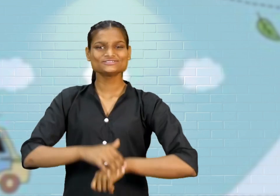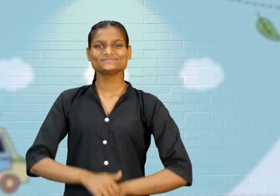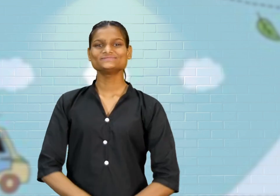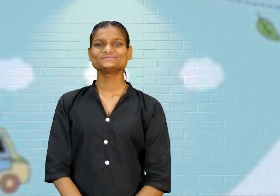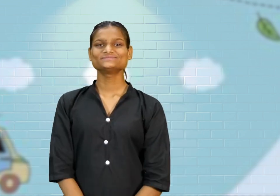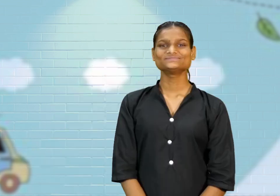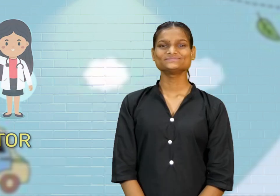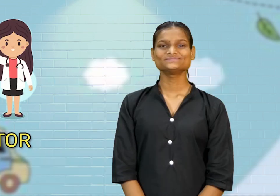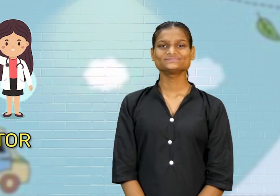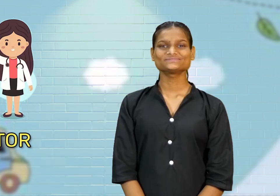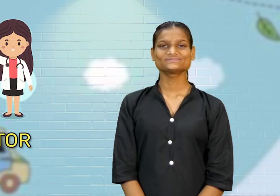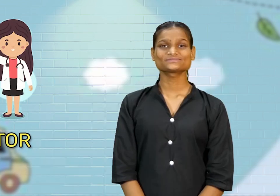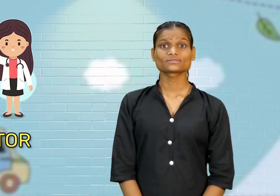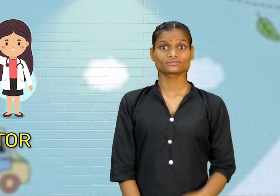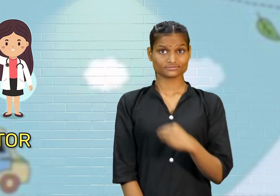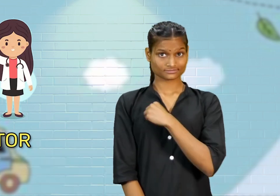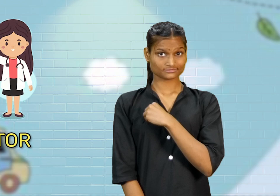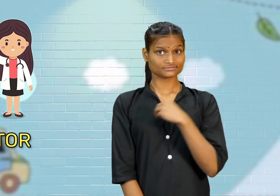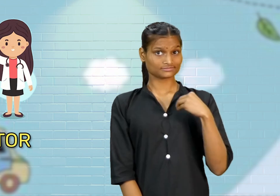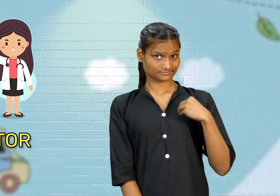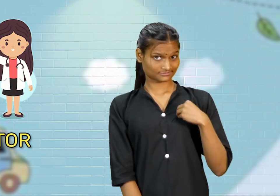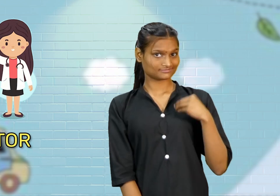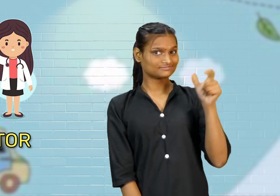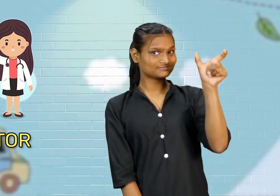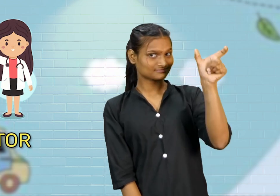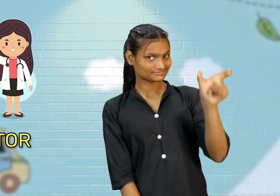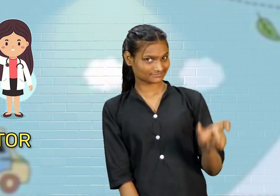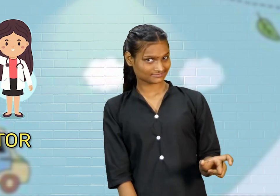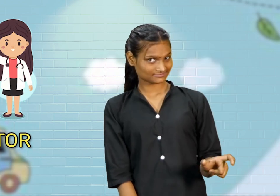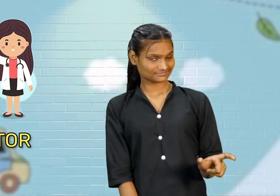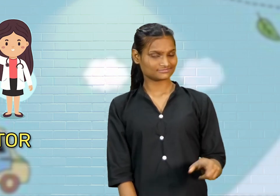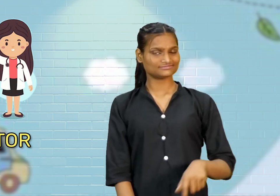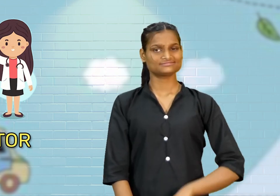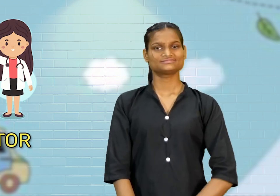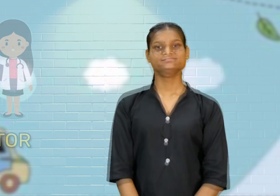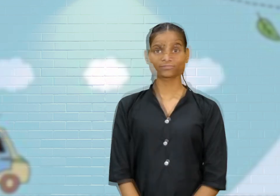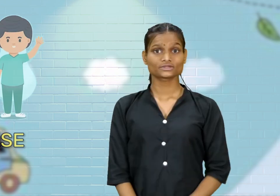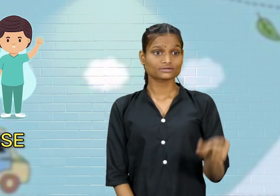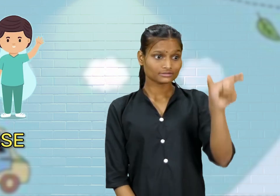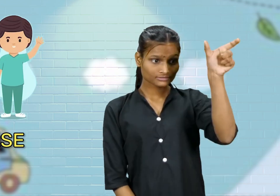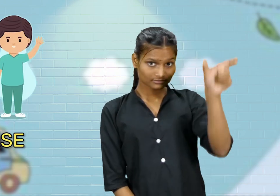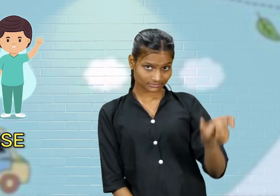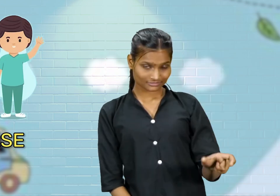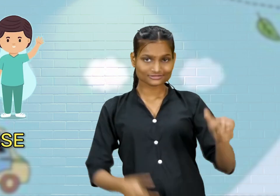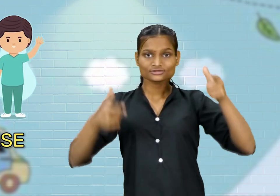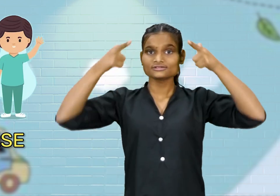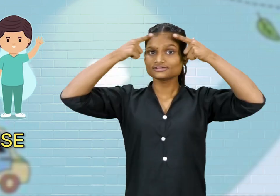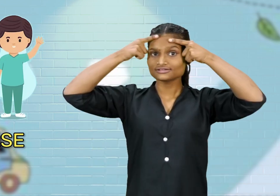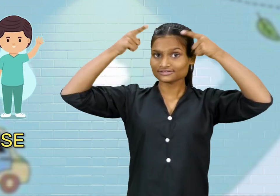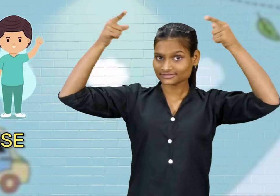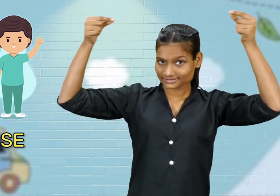Doctor, nurse,